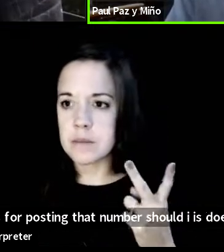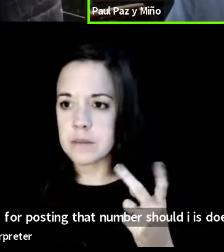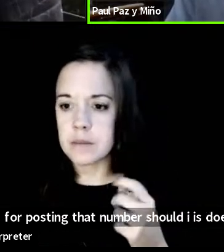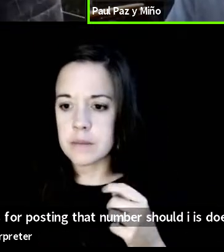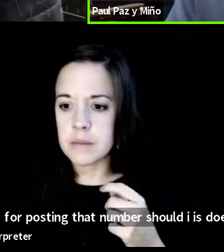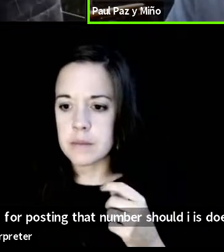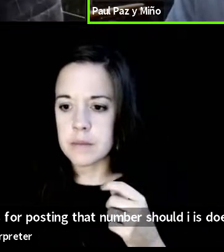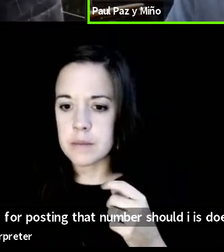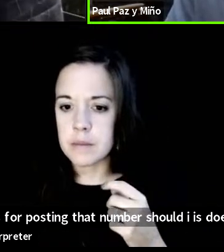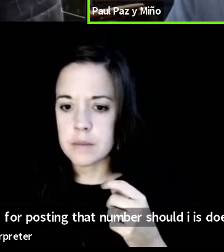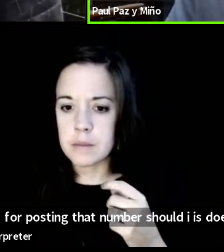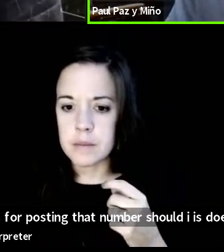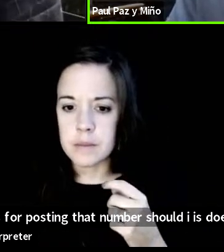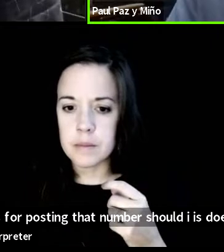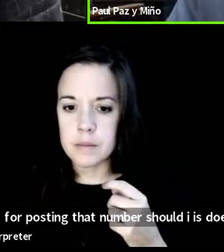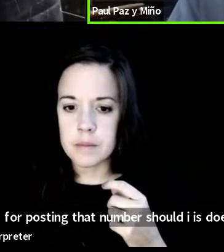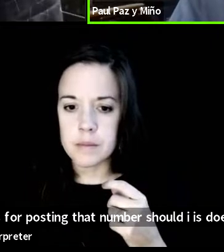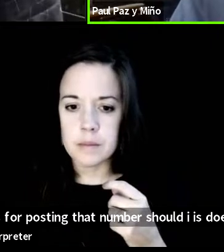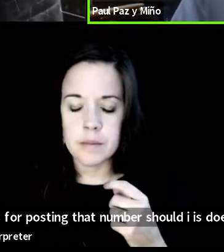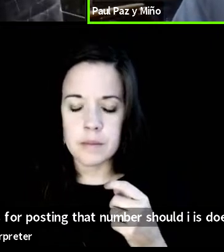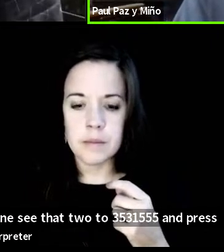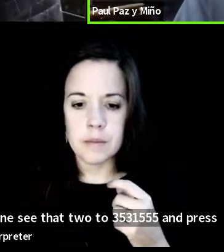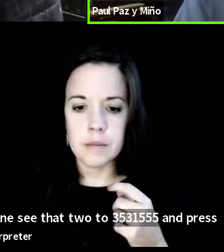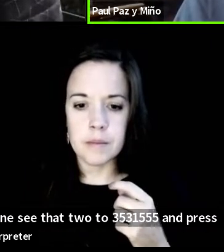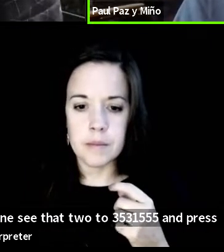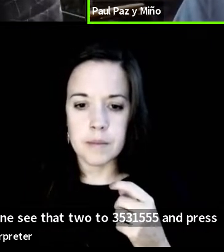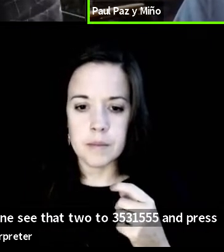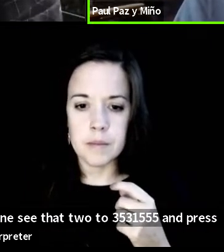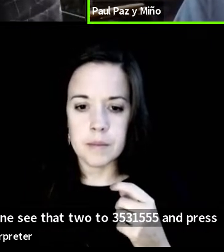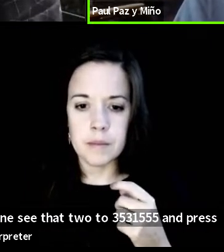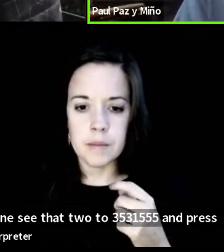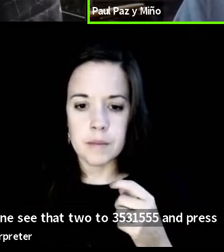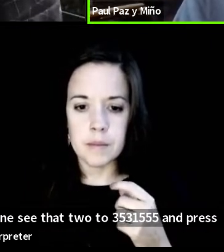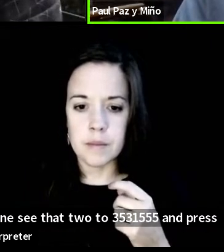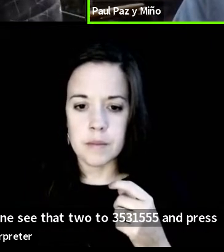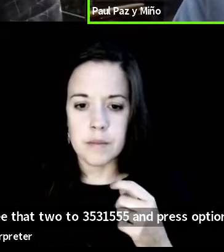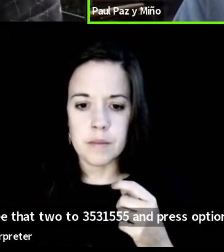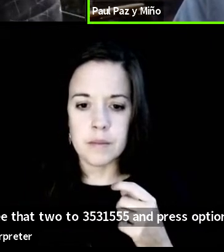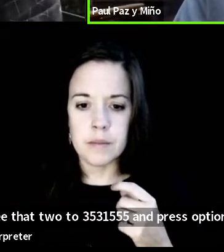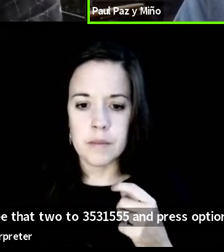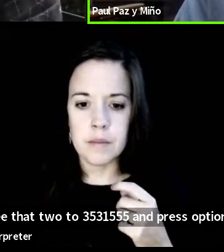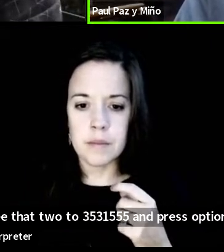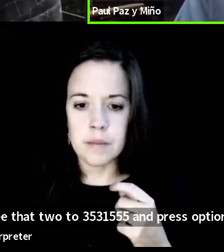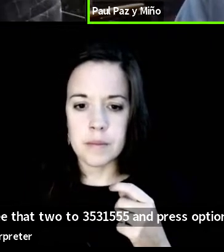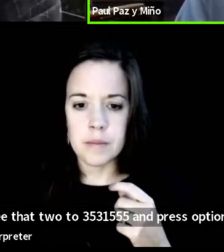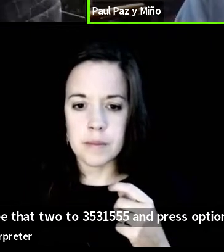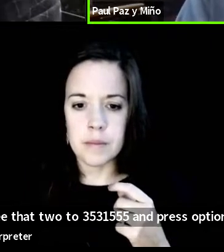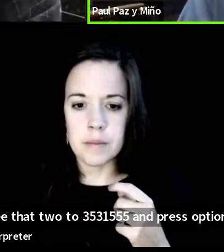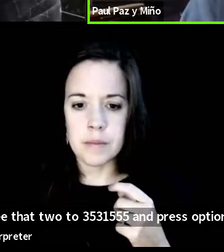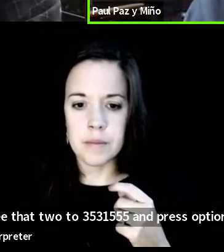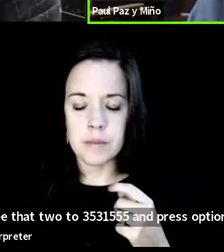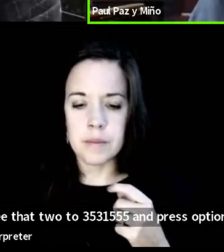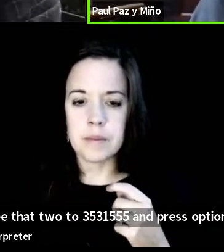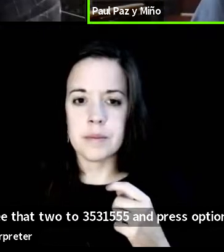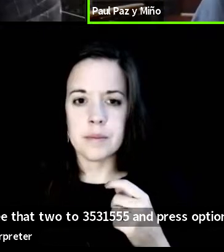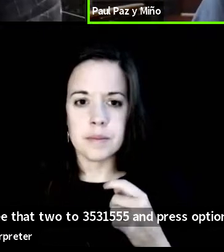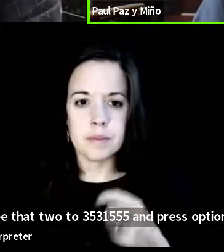-1555 and press option two to ask to leave a message for garland